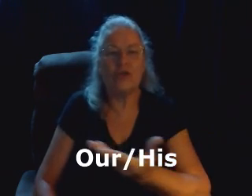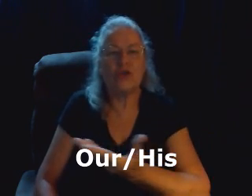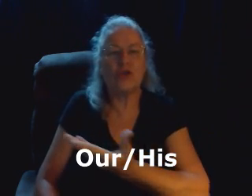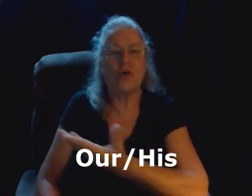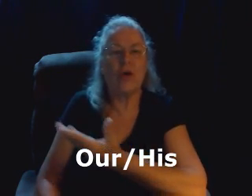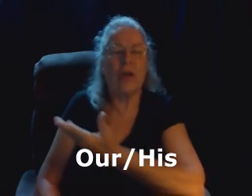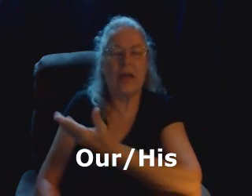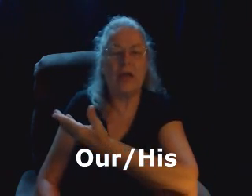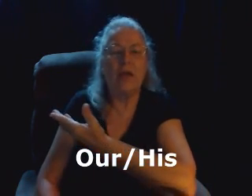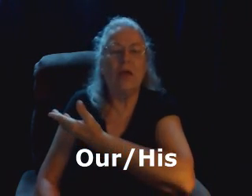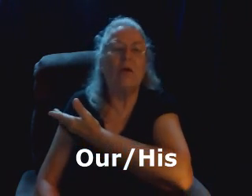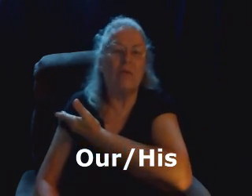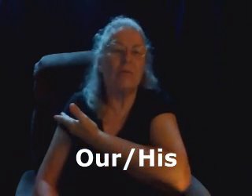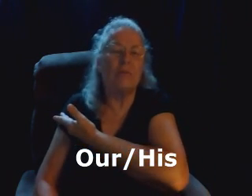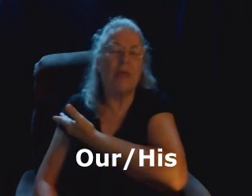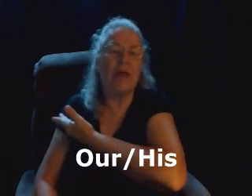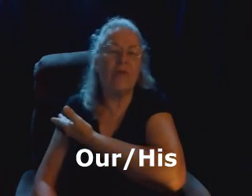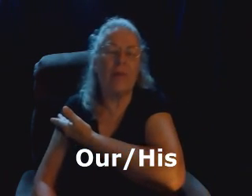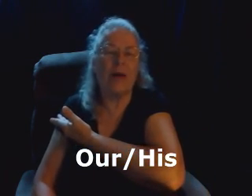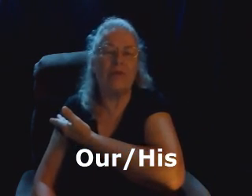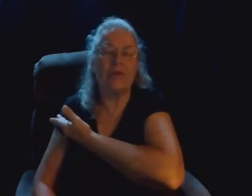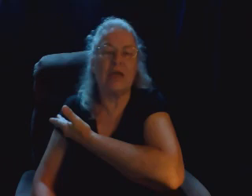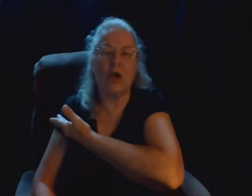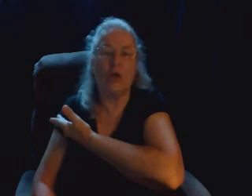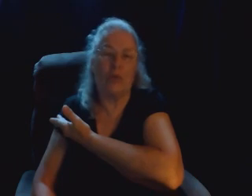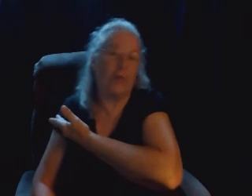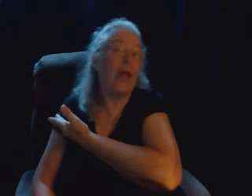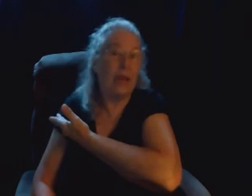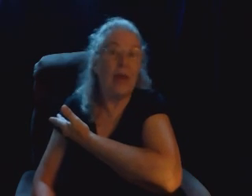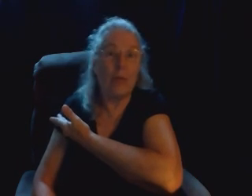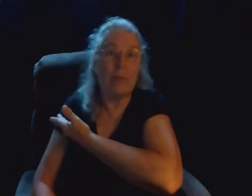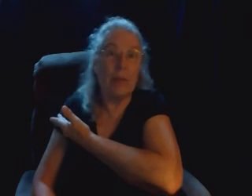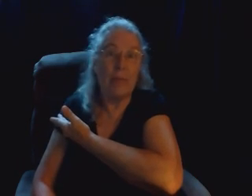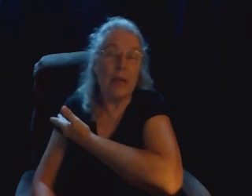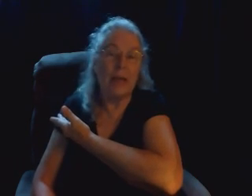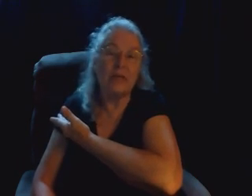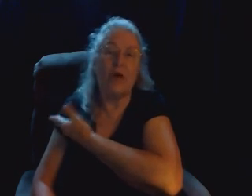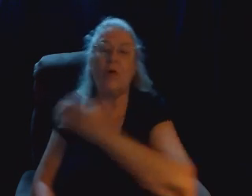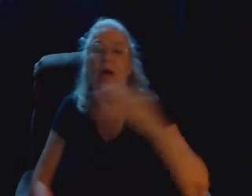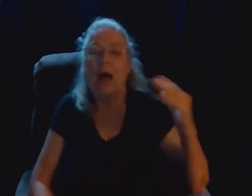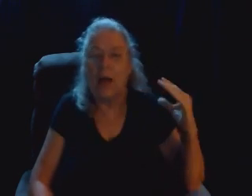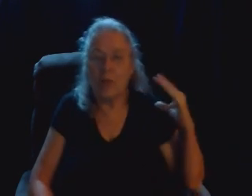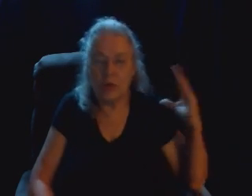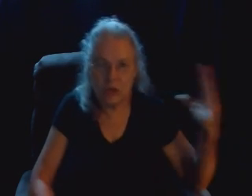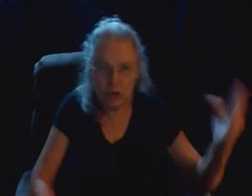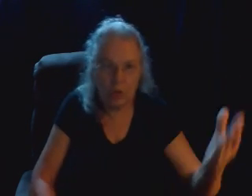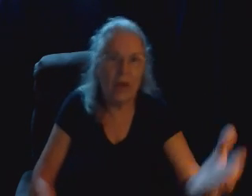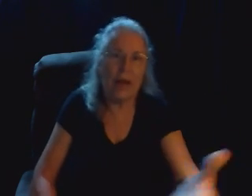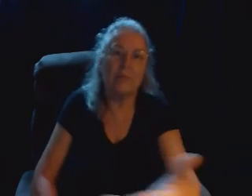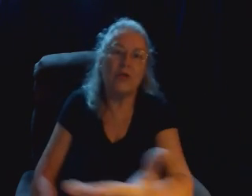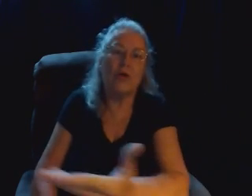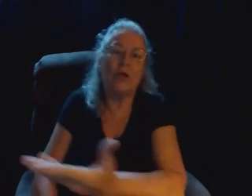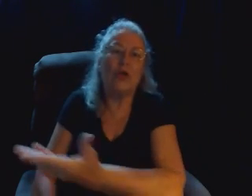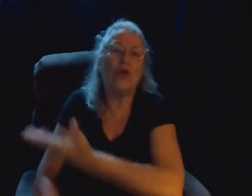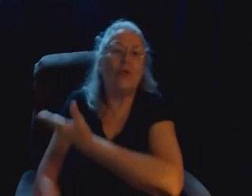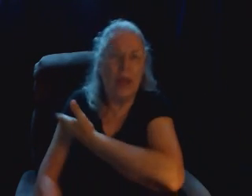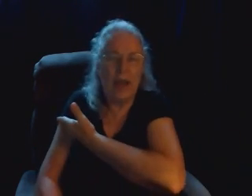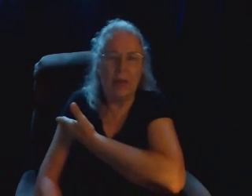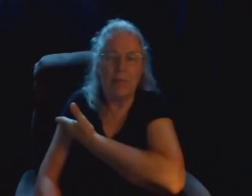circling everybody that's included, and that would be me, so I'm going to circle like I'm circling you and